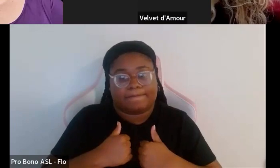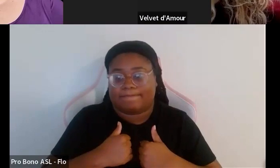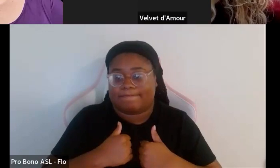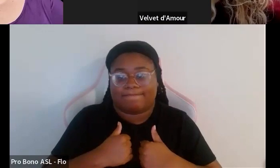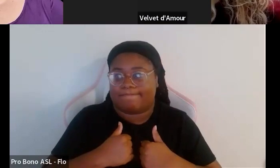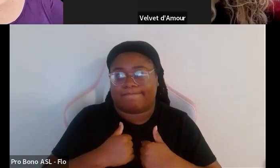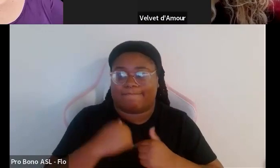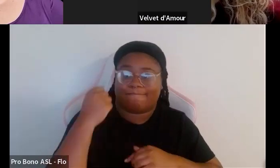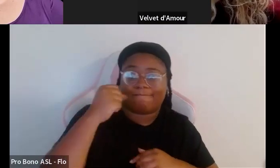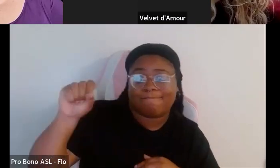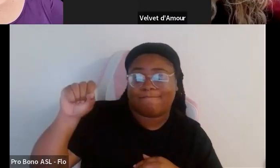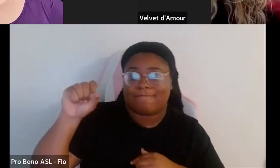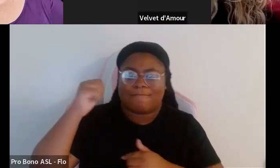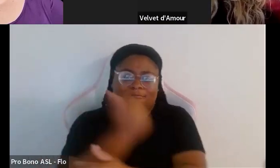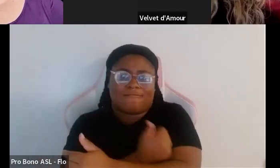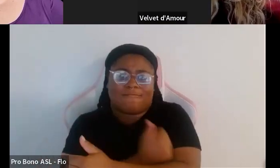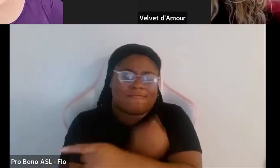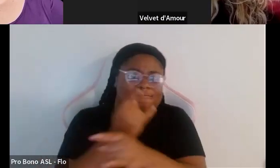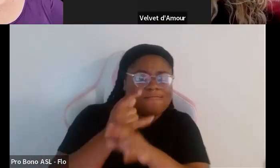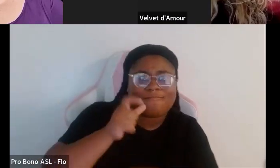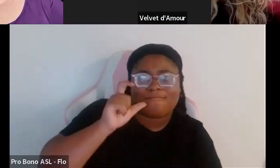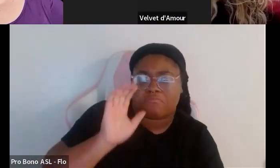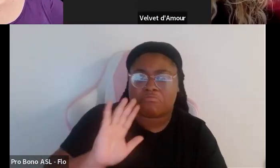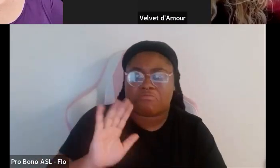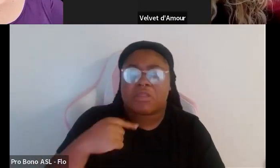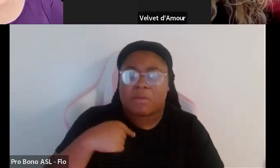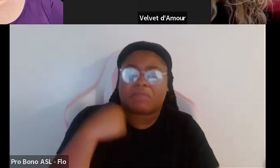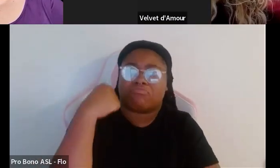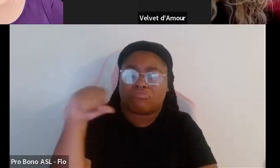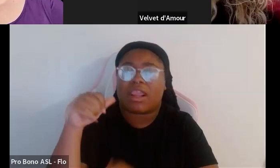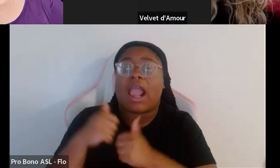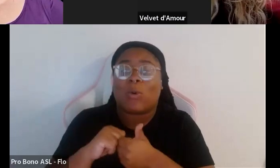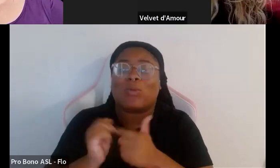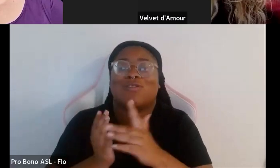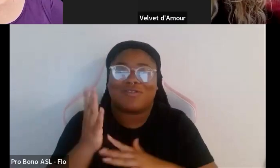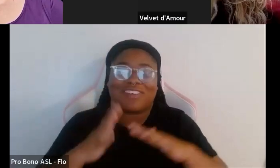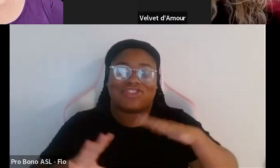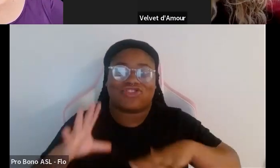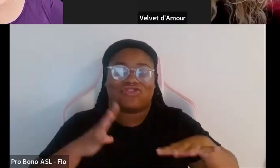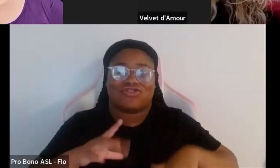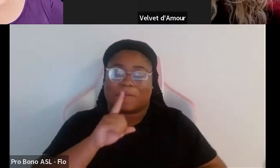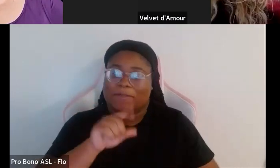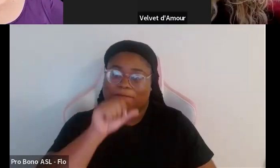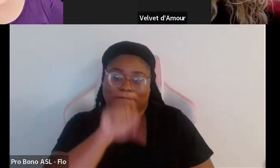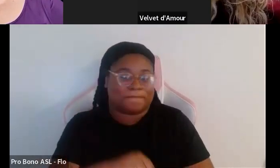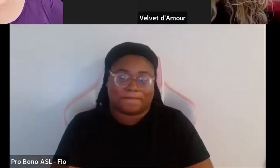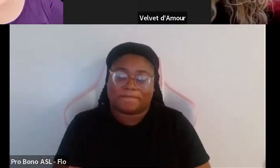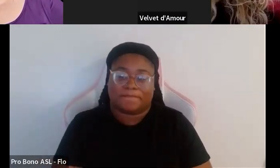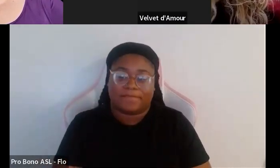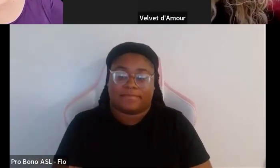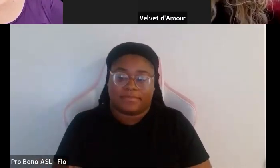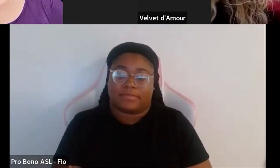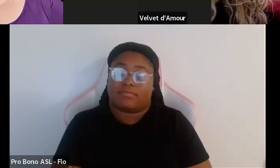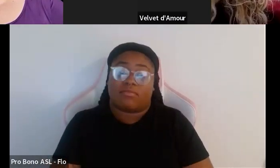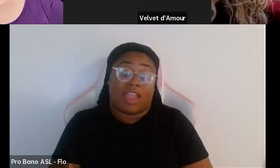rebel through like drugs or alcohol i rebelled through fashion and and i loved every second of it you know and i